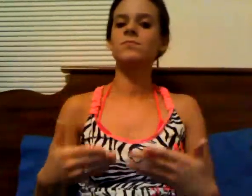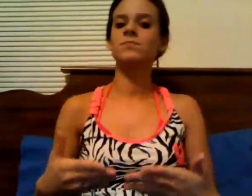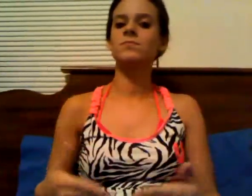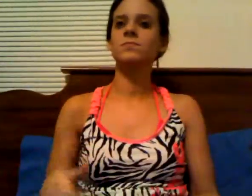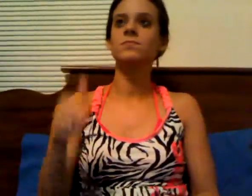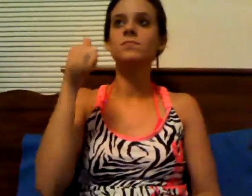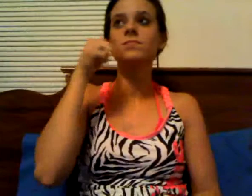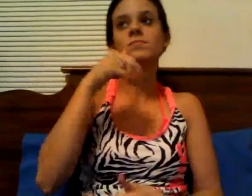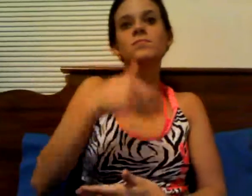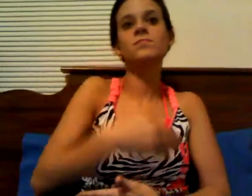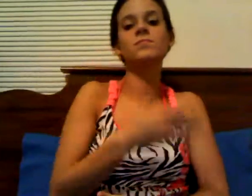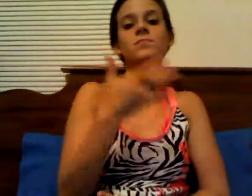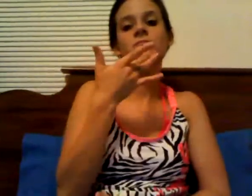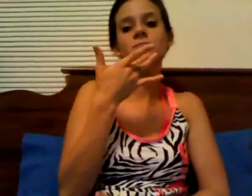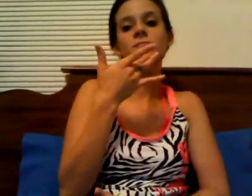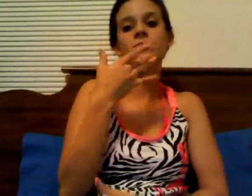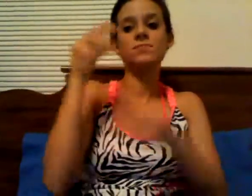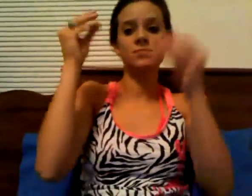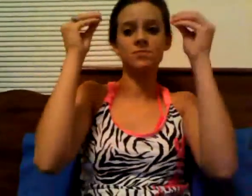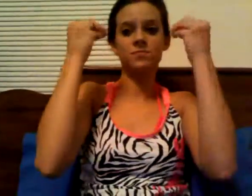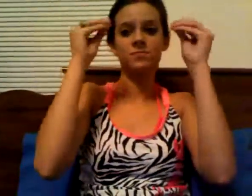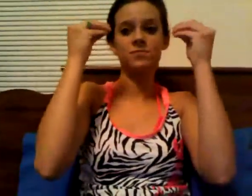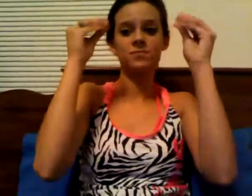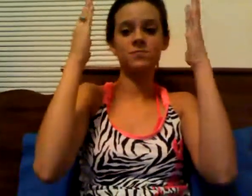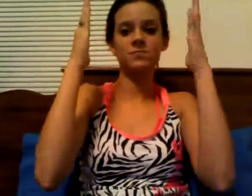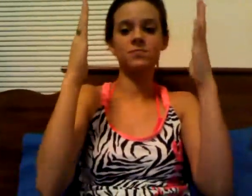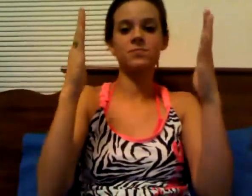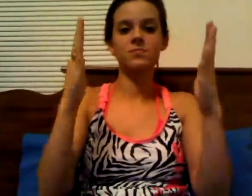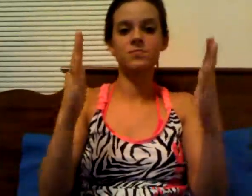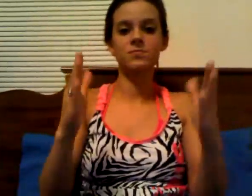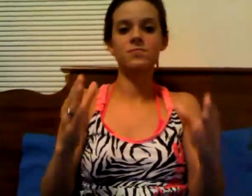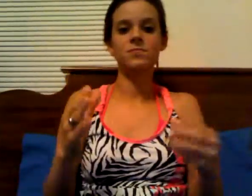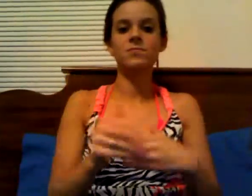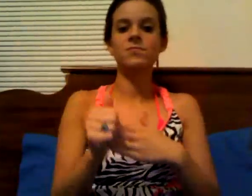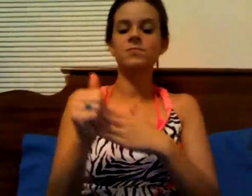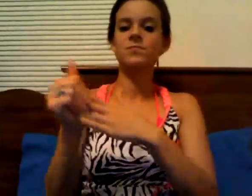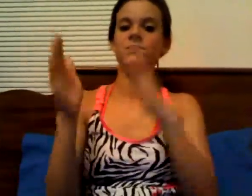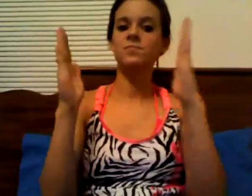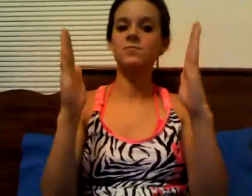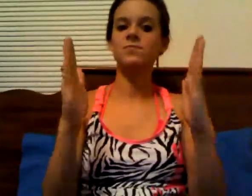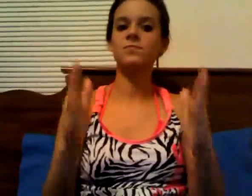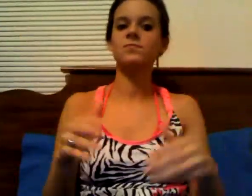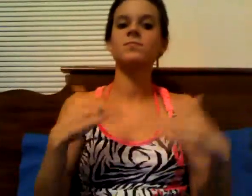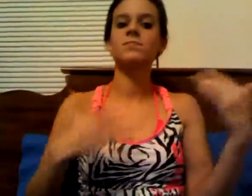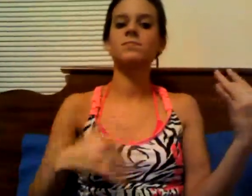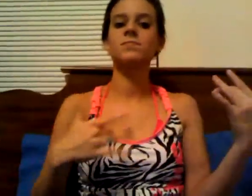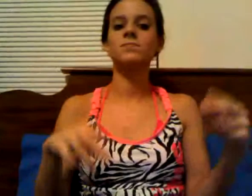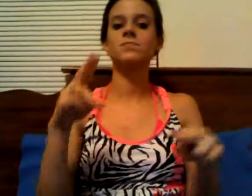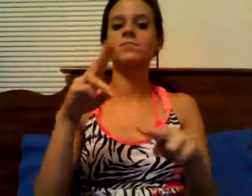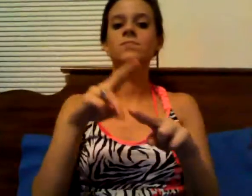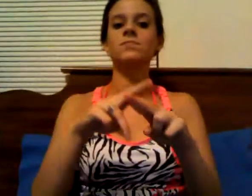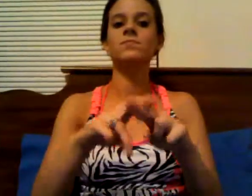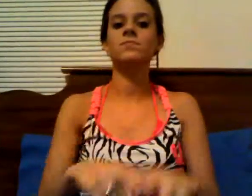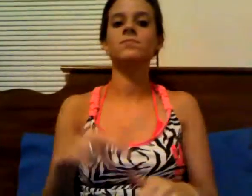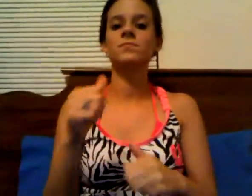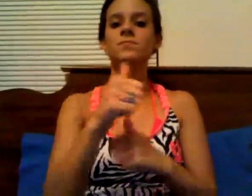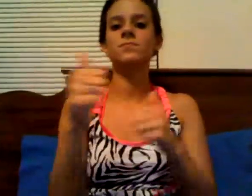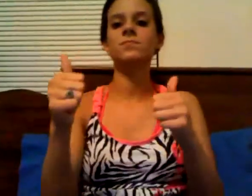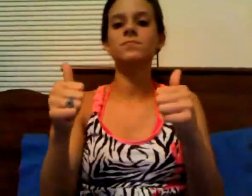daughter's favorite teacher, I'm the leader of the band I sit behind you in